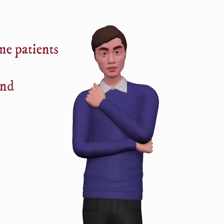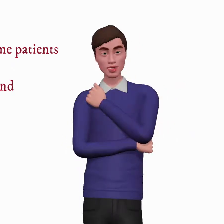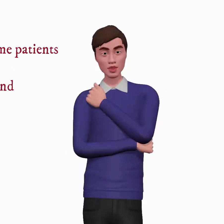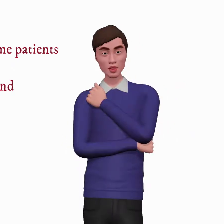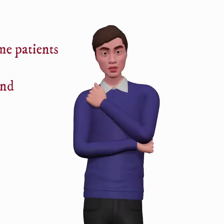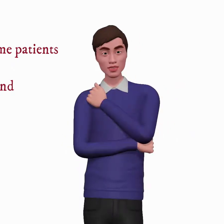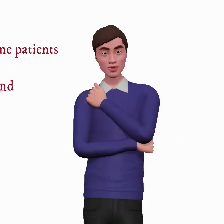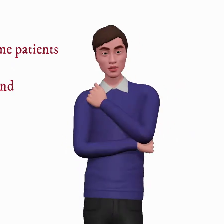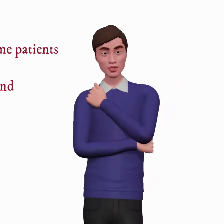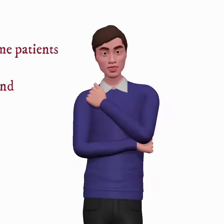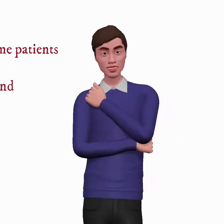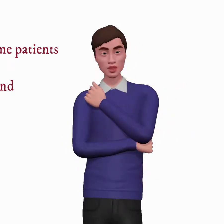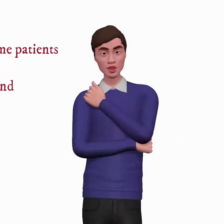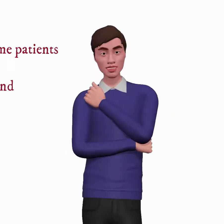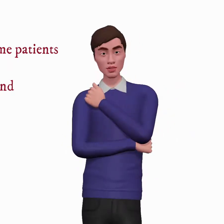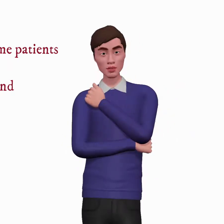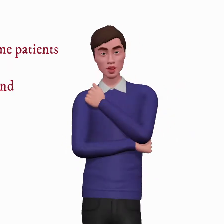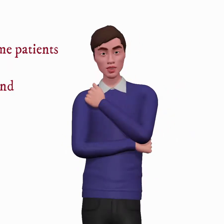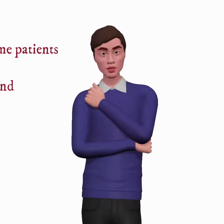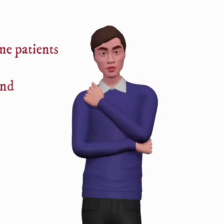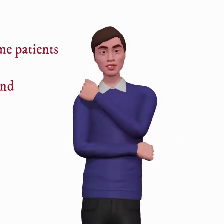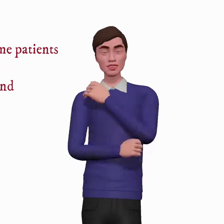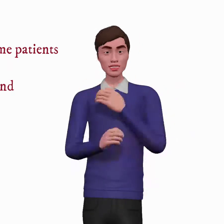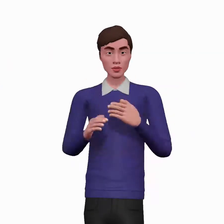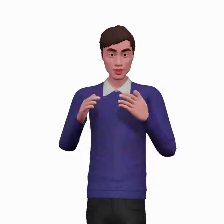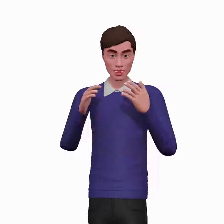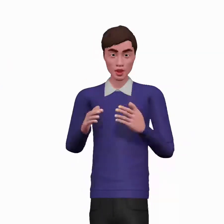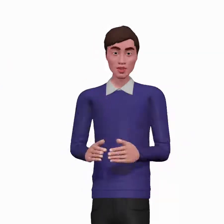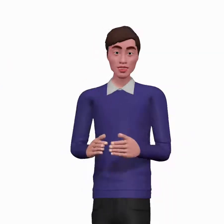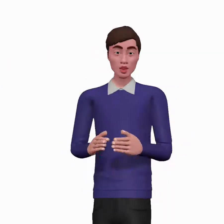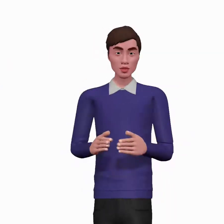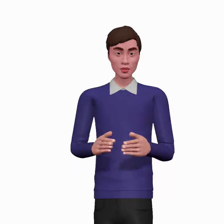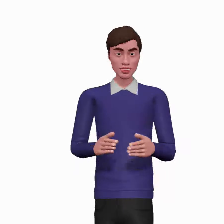Beta blockers may cause bronchospasm and exacerbate symptoms of asthma.